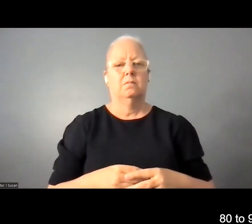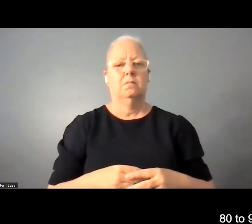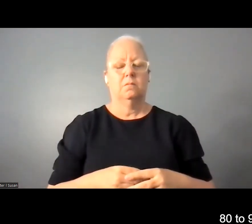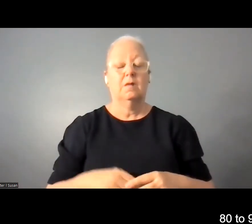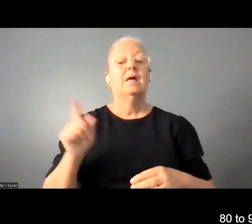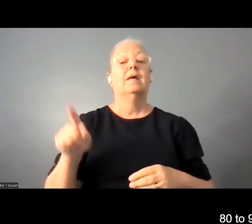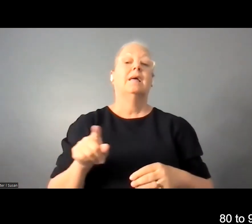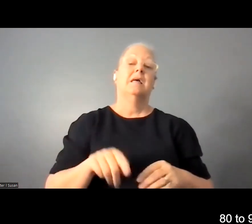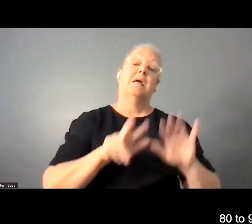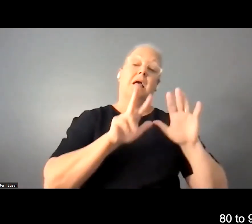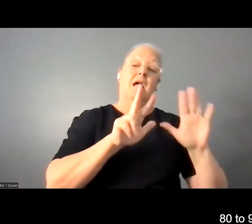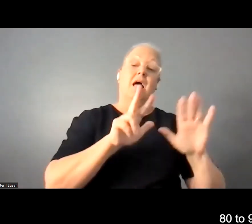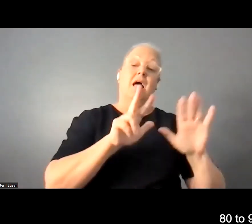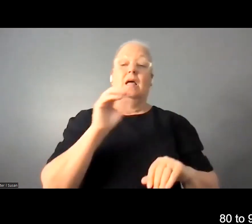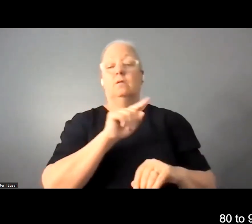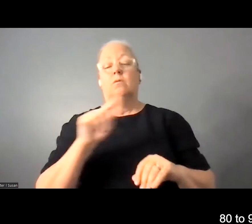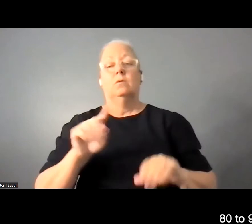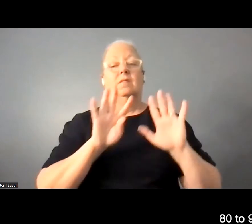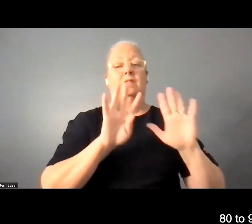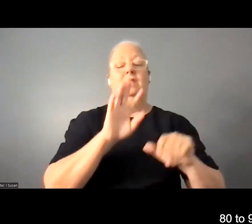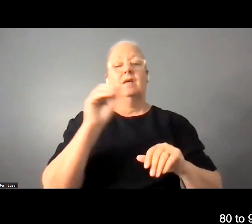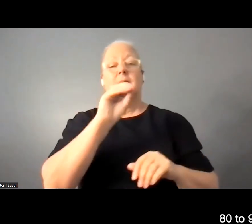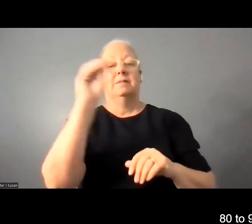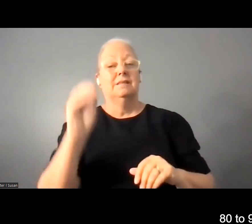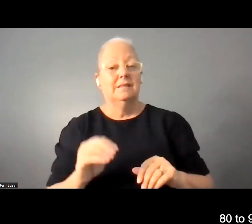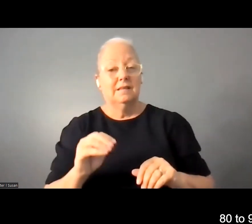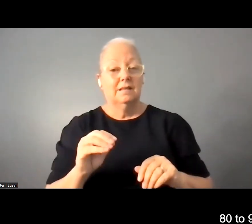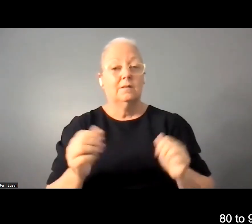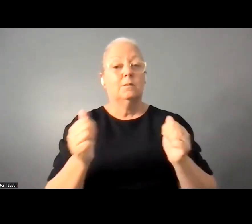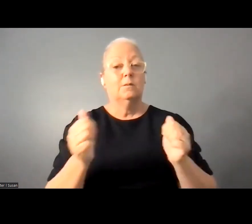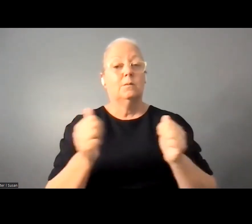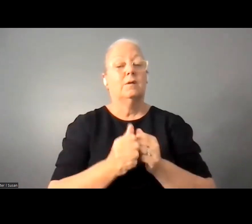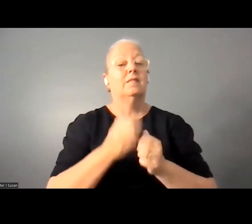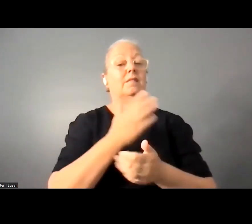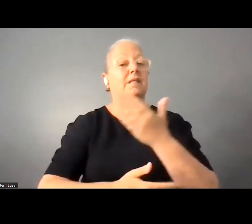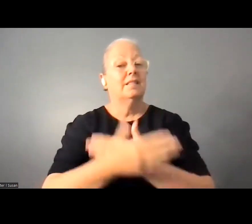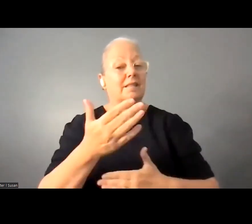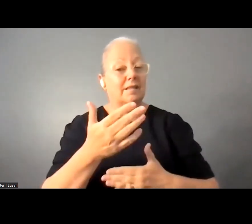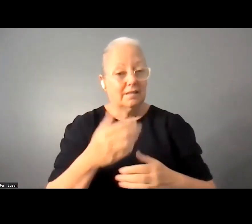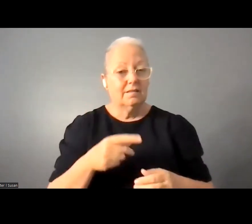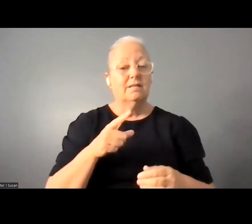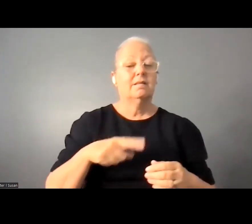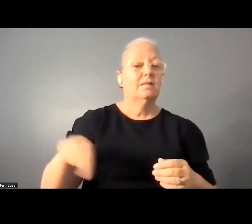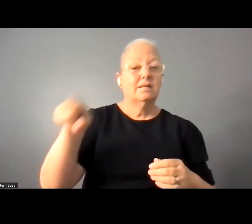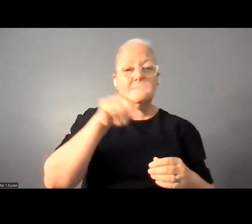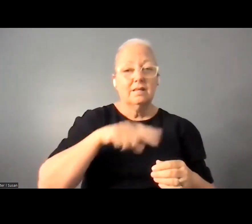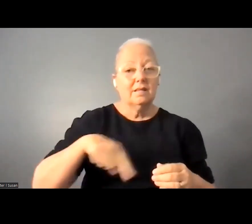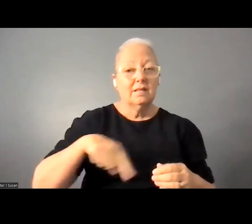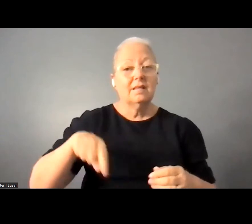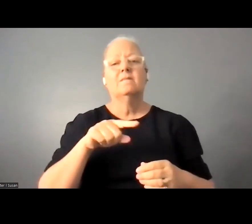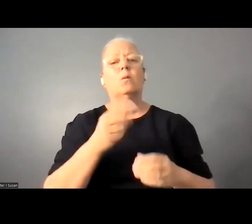to 90 percent of persons with disabilities uh who are in developing countries